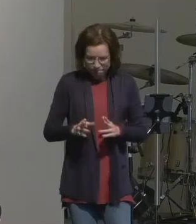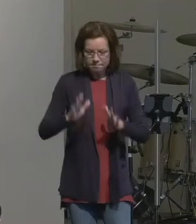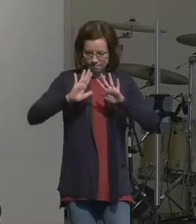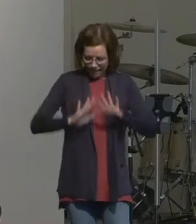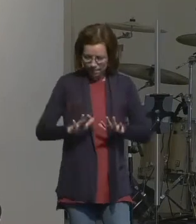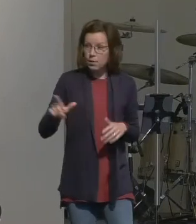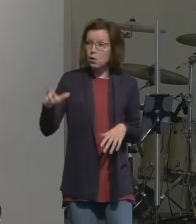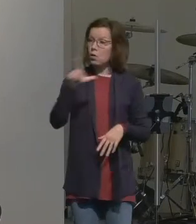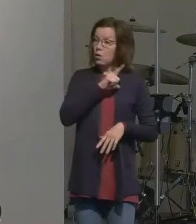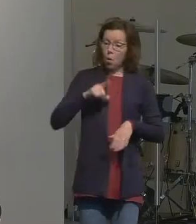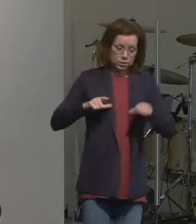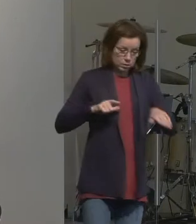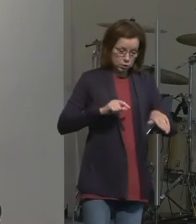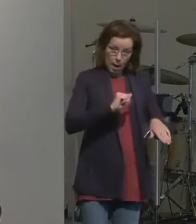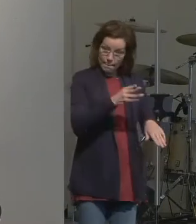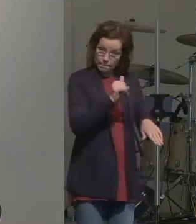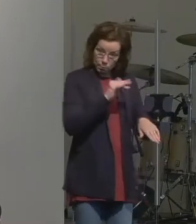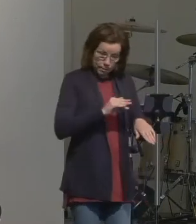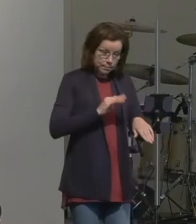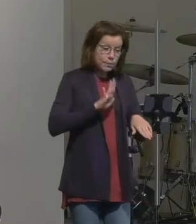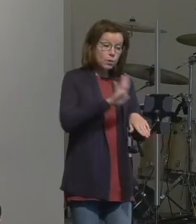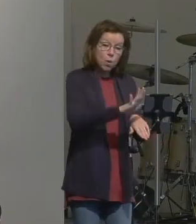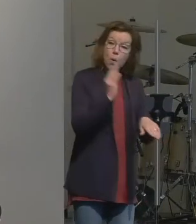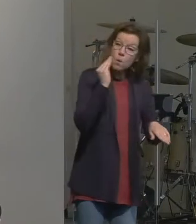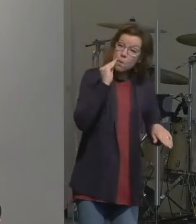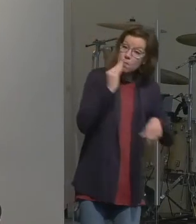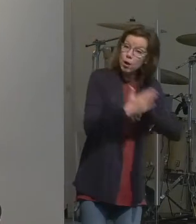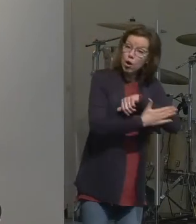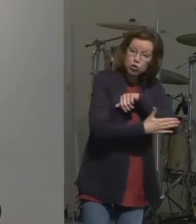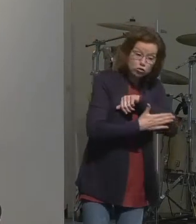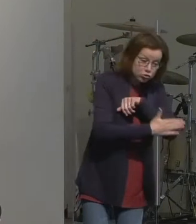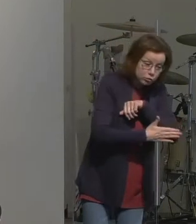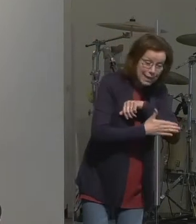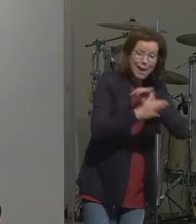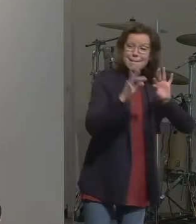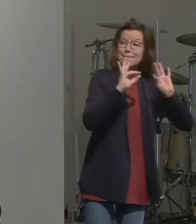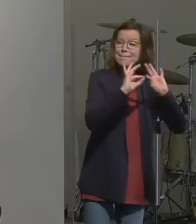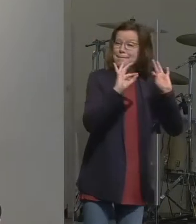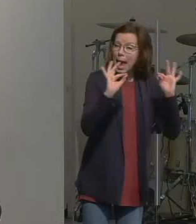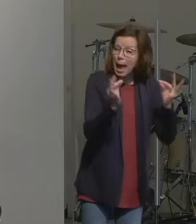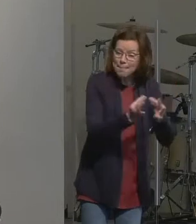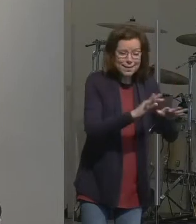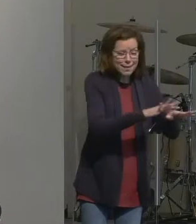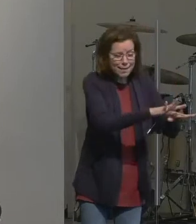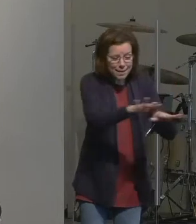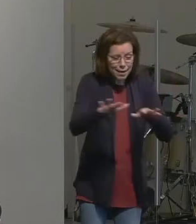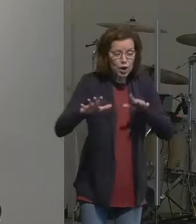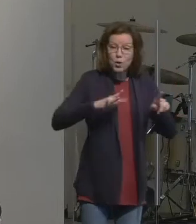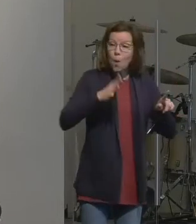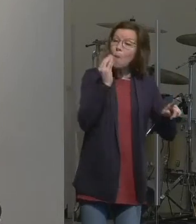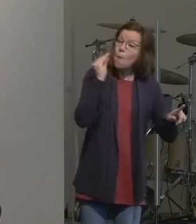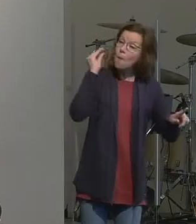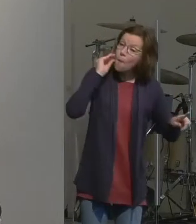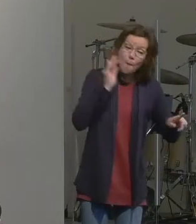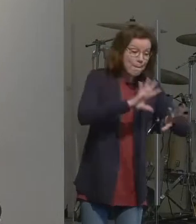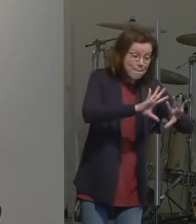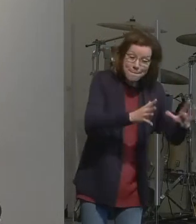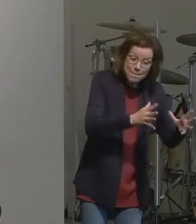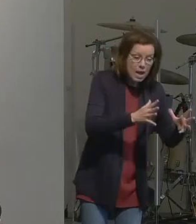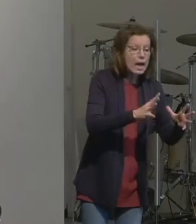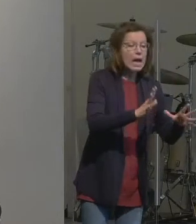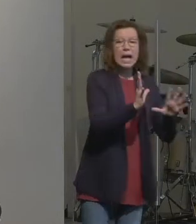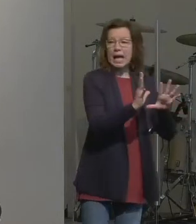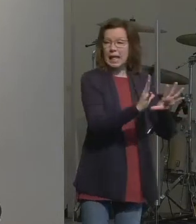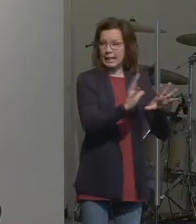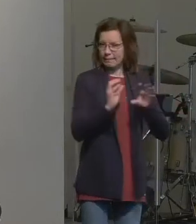to Abram, Go from your country and your kindred and your father's house to the land I